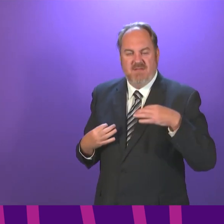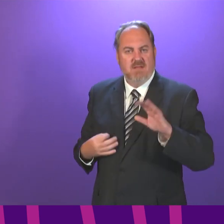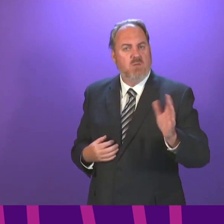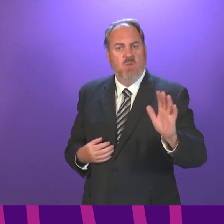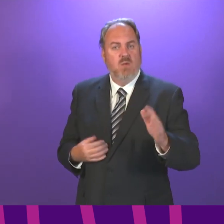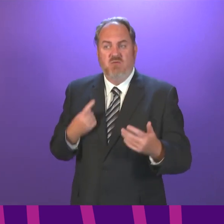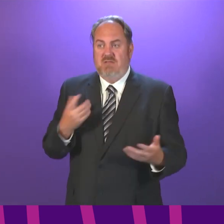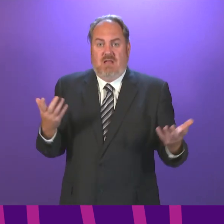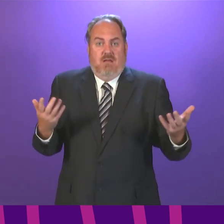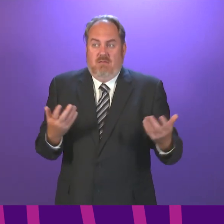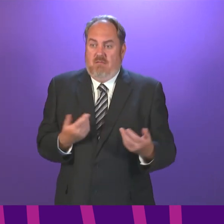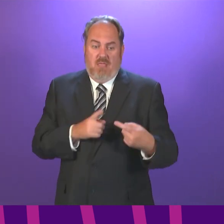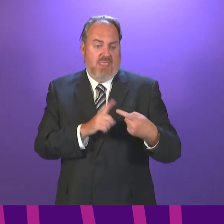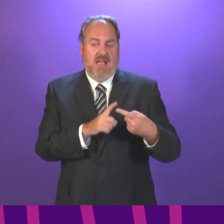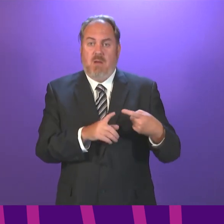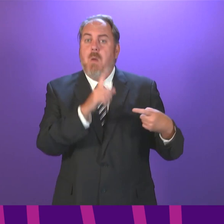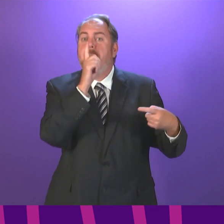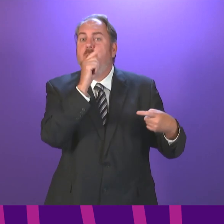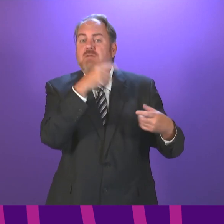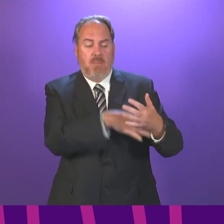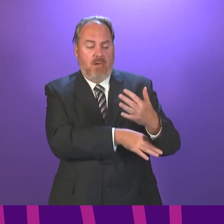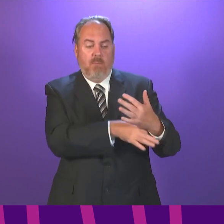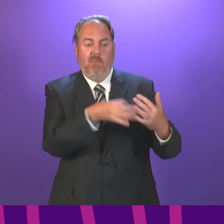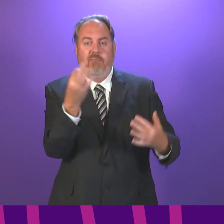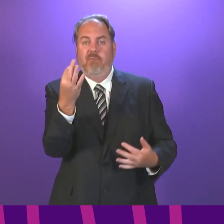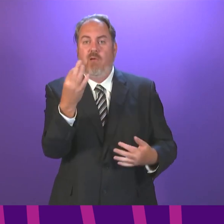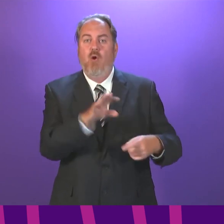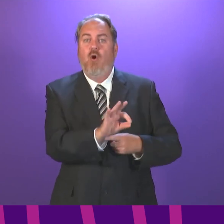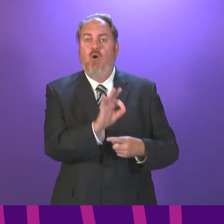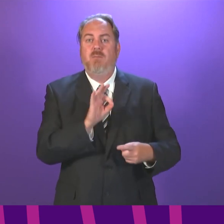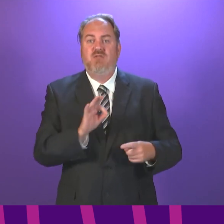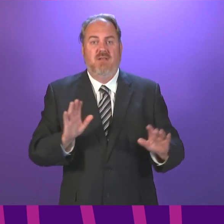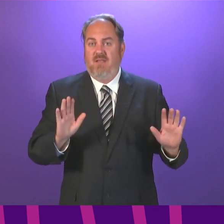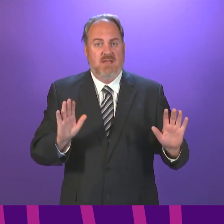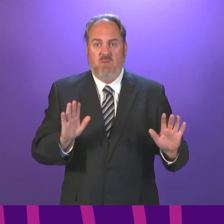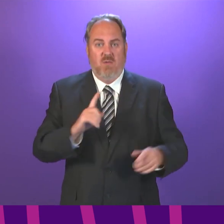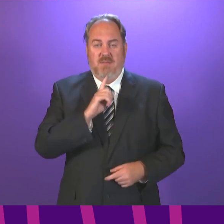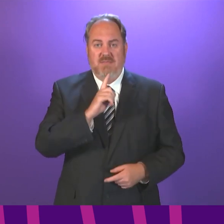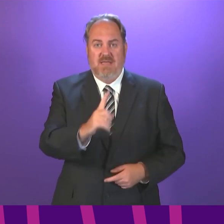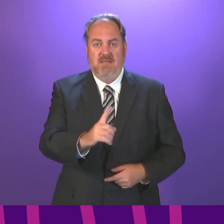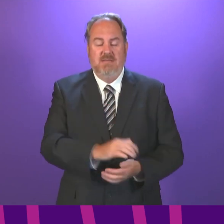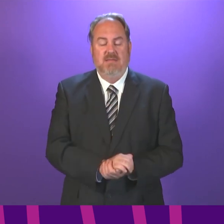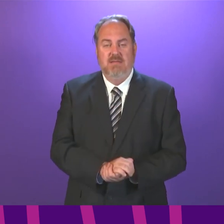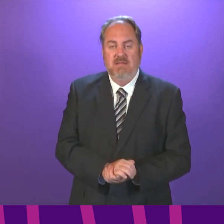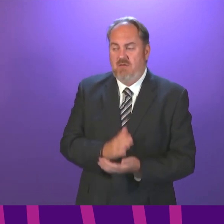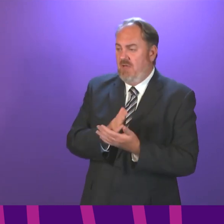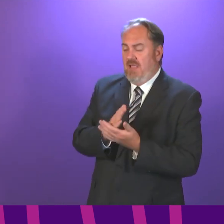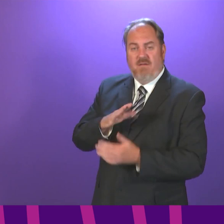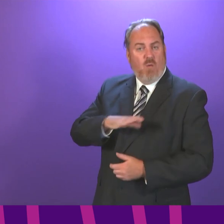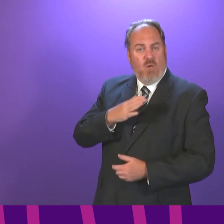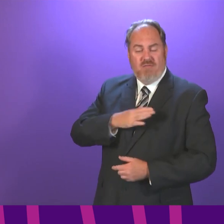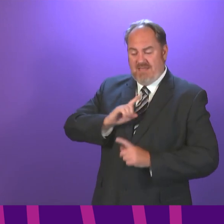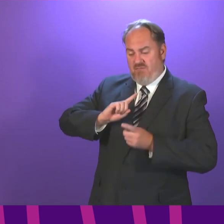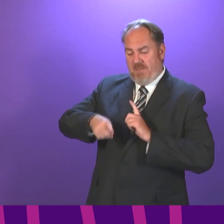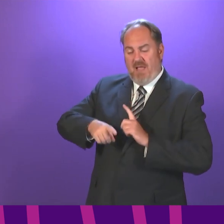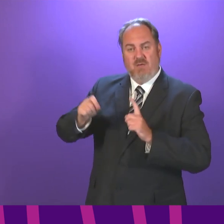opposite of that. Before I come back to vaccine passports, because, you know, it is important and I, as I said to Patrick Harvey and as I have